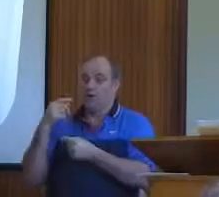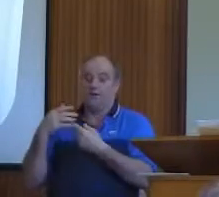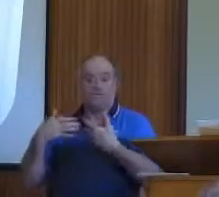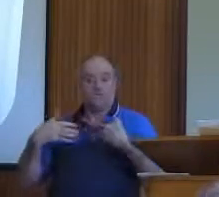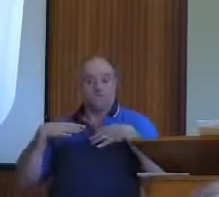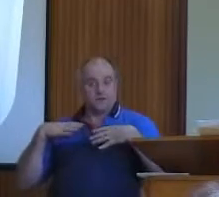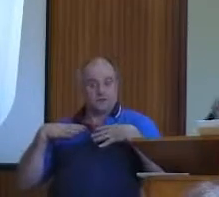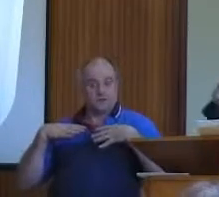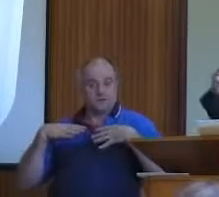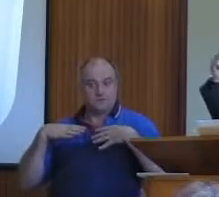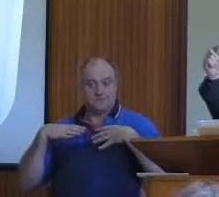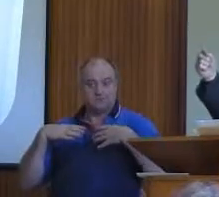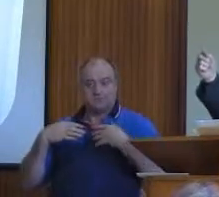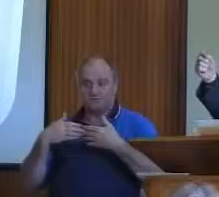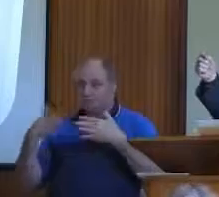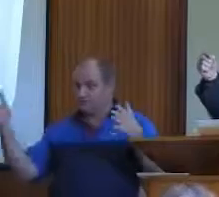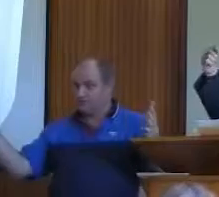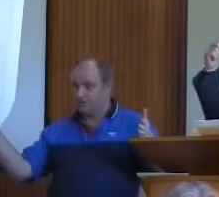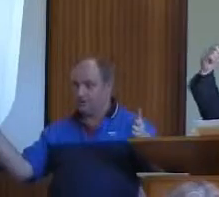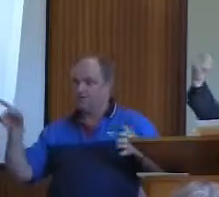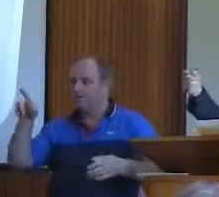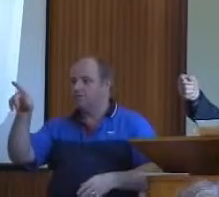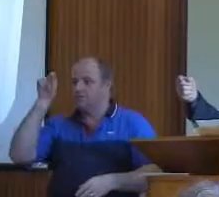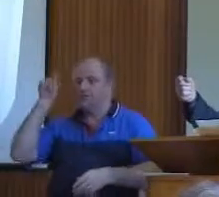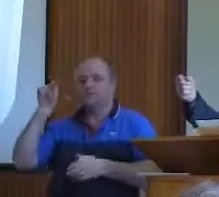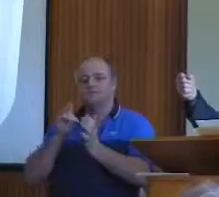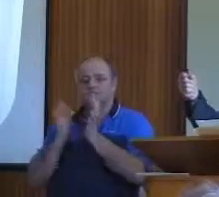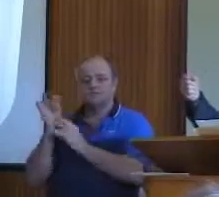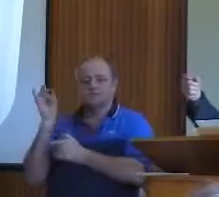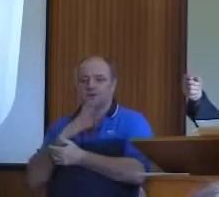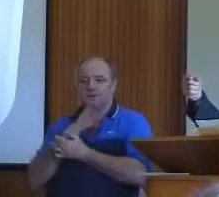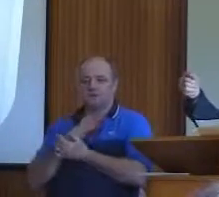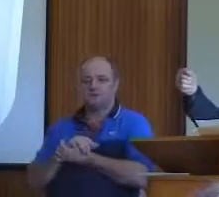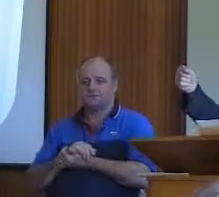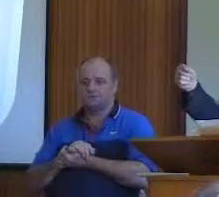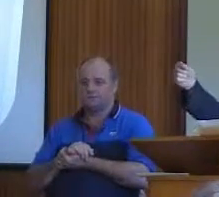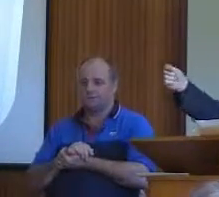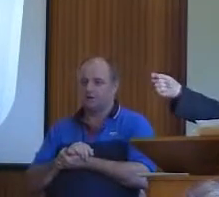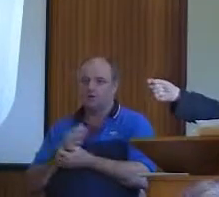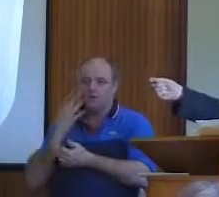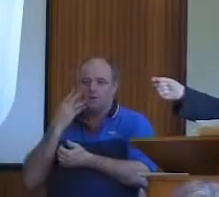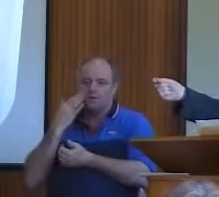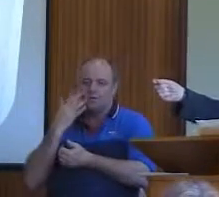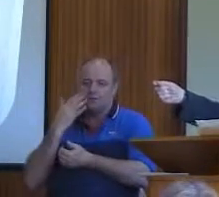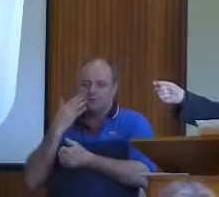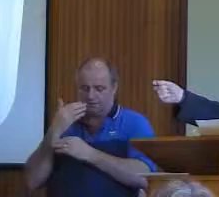And when we choose Him, we make an interesting discovery. Our Lord, who is timeless,